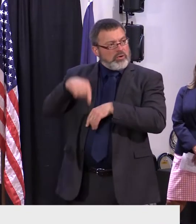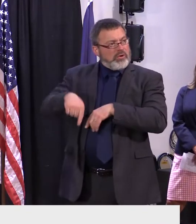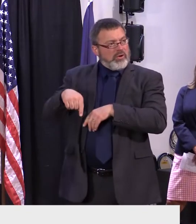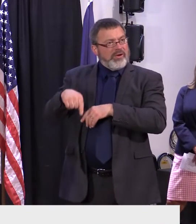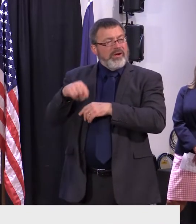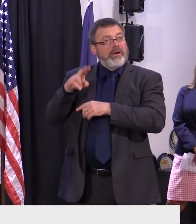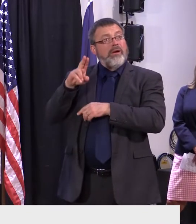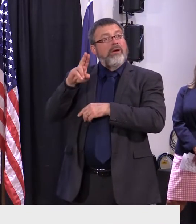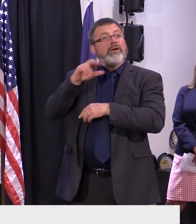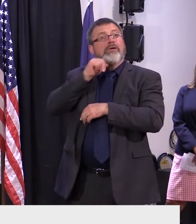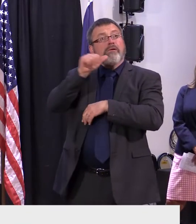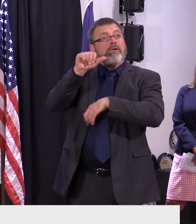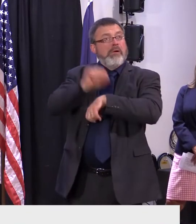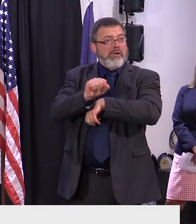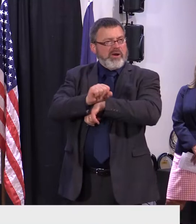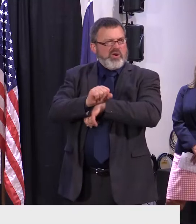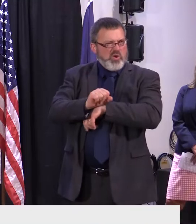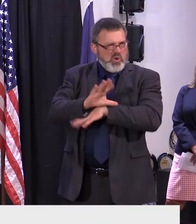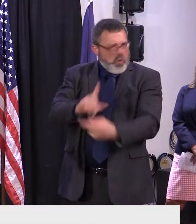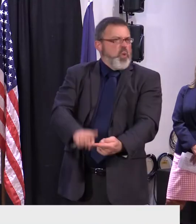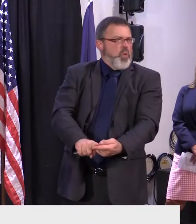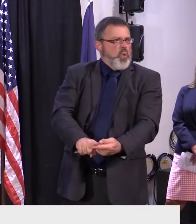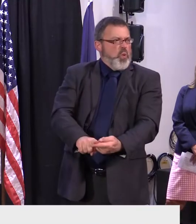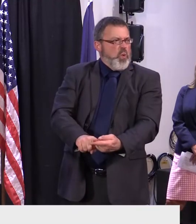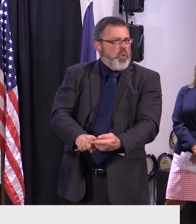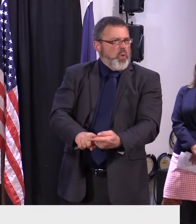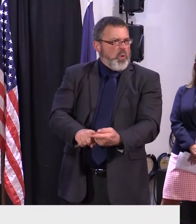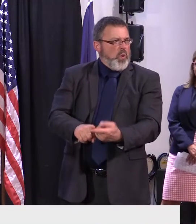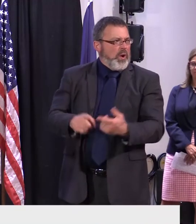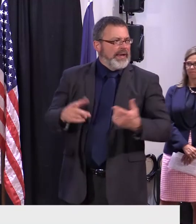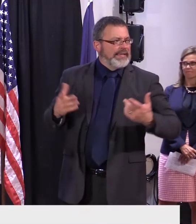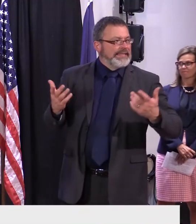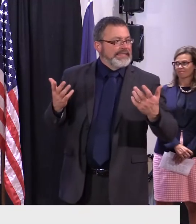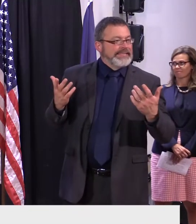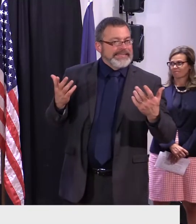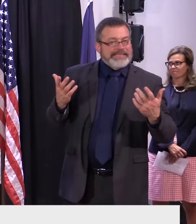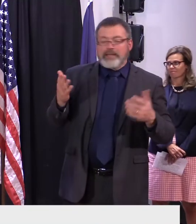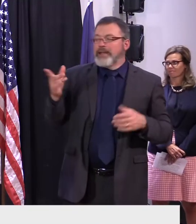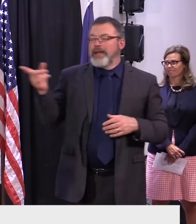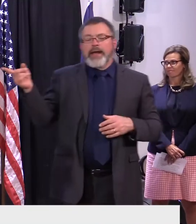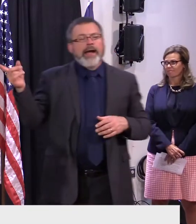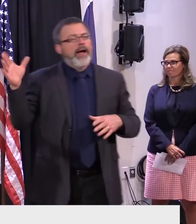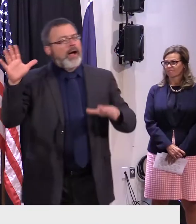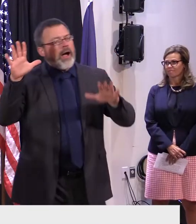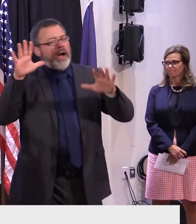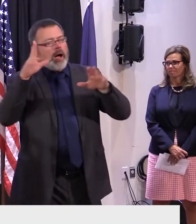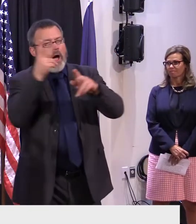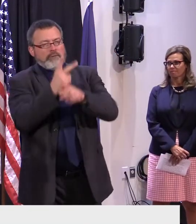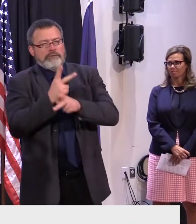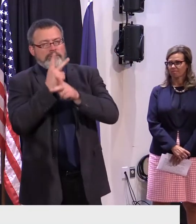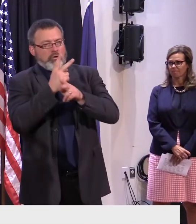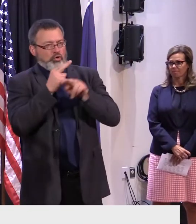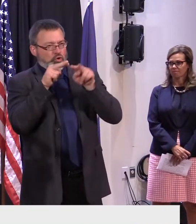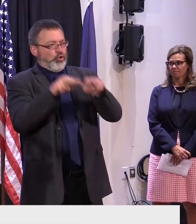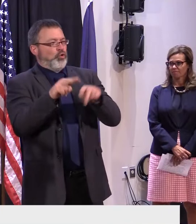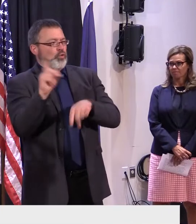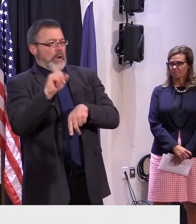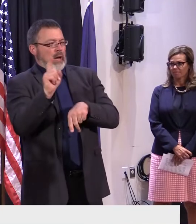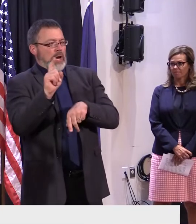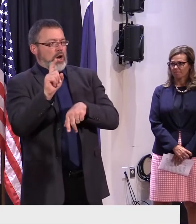have jobs. Yeah, depends where you are, obviously. And when you look at the more depressed areas,